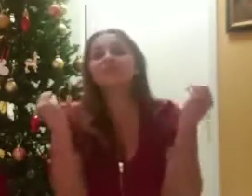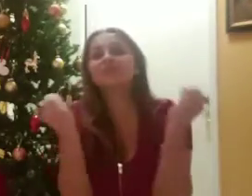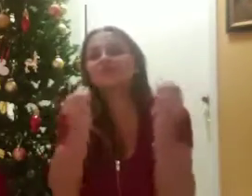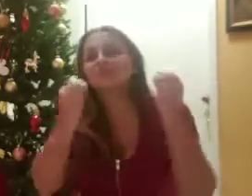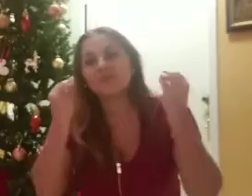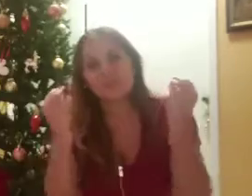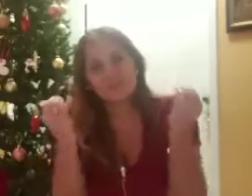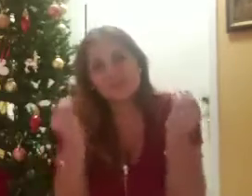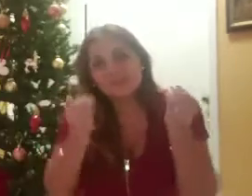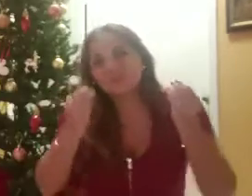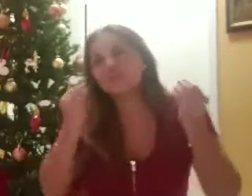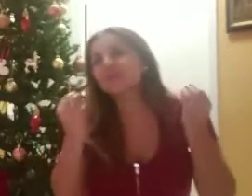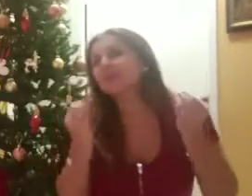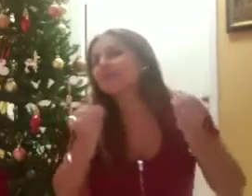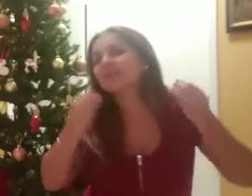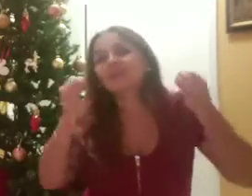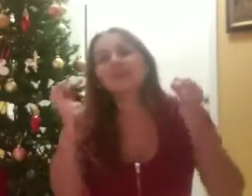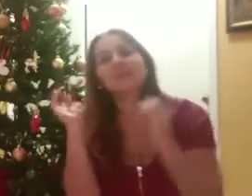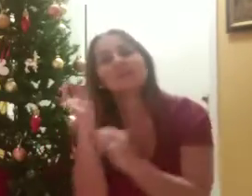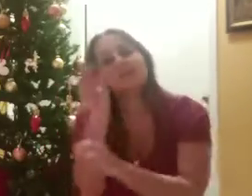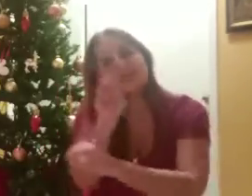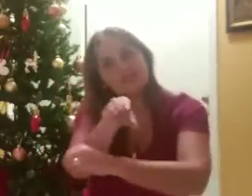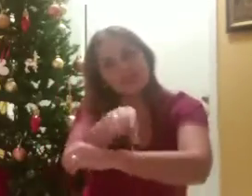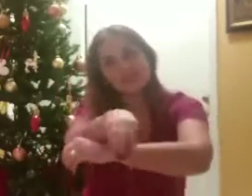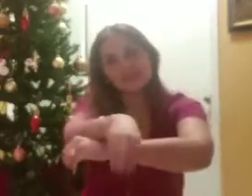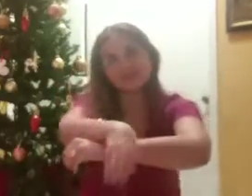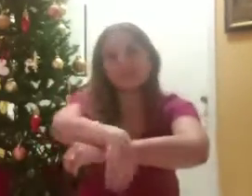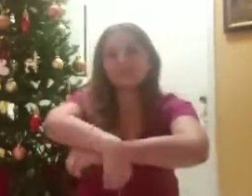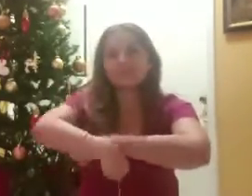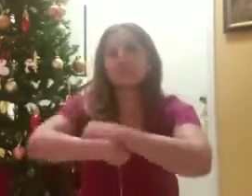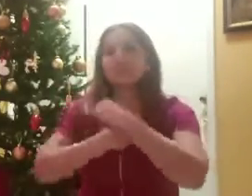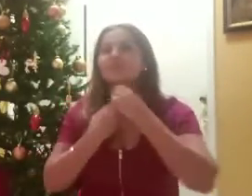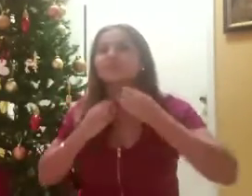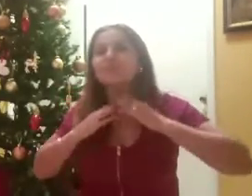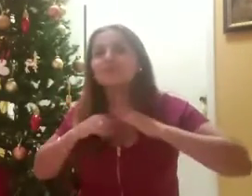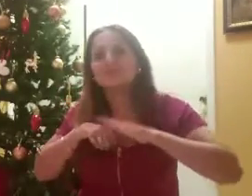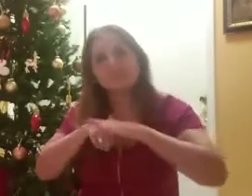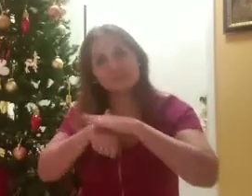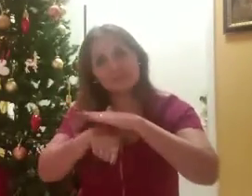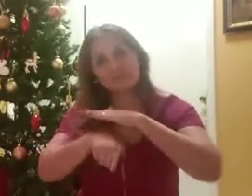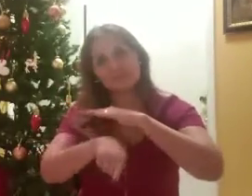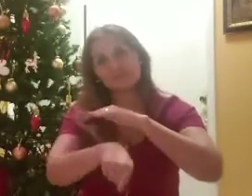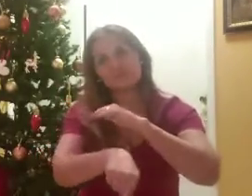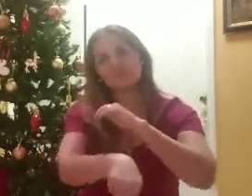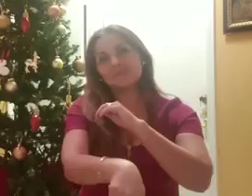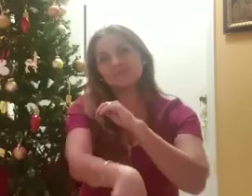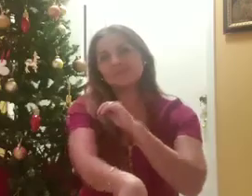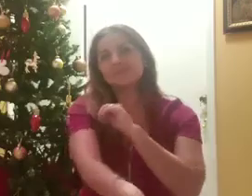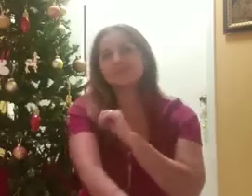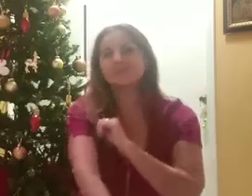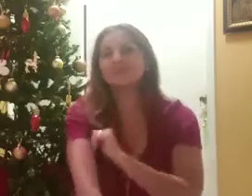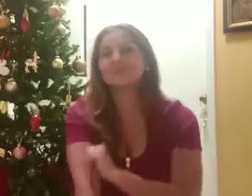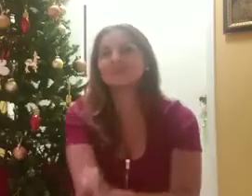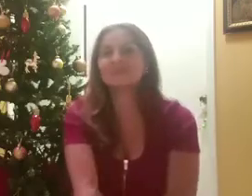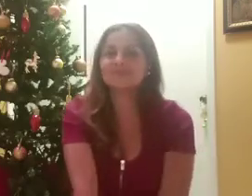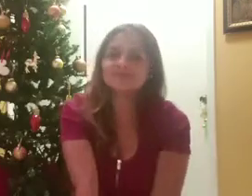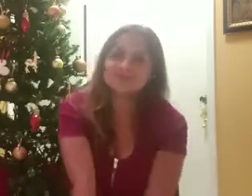cold winter's night that was so deep